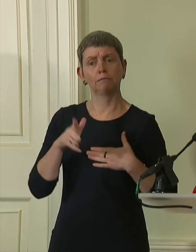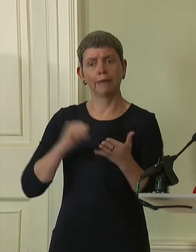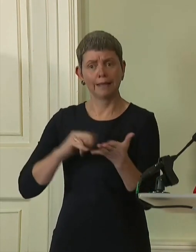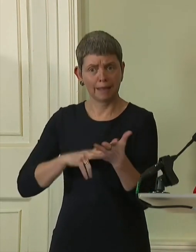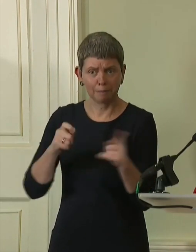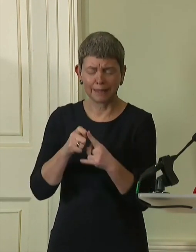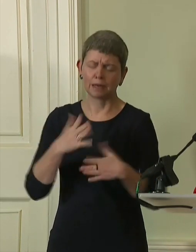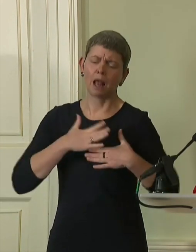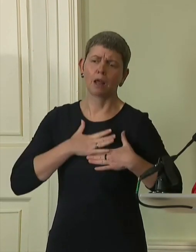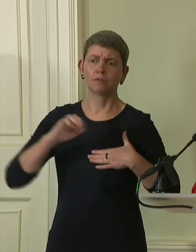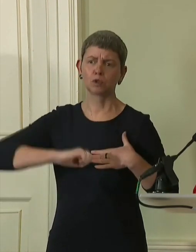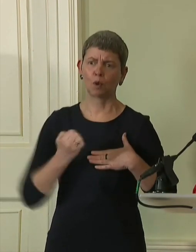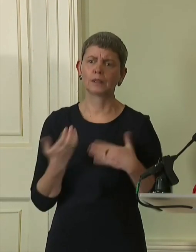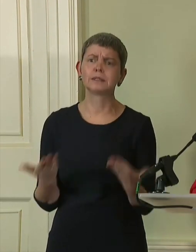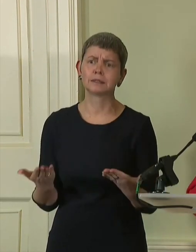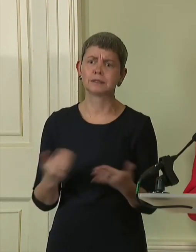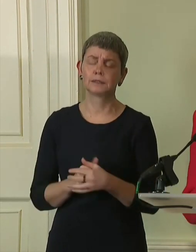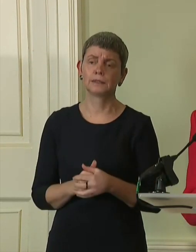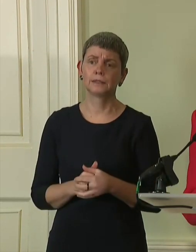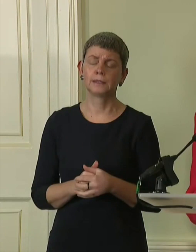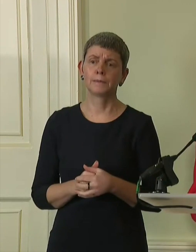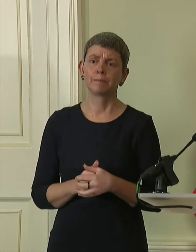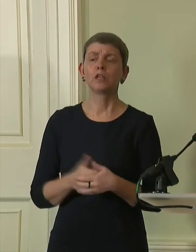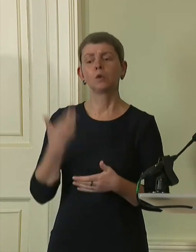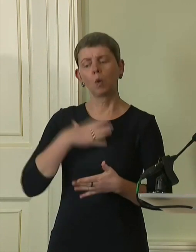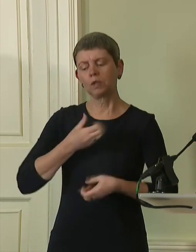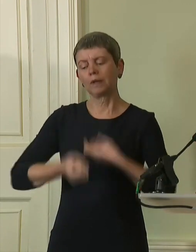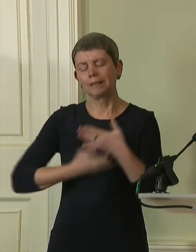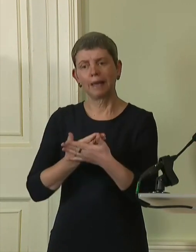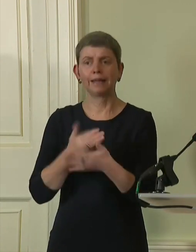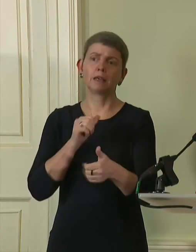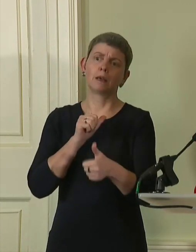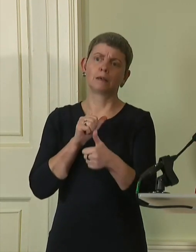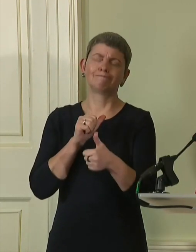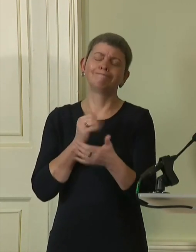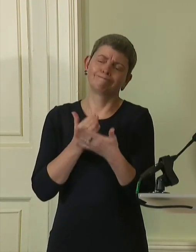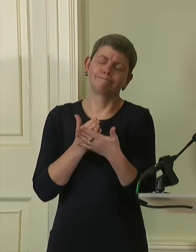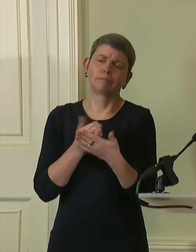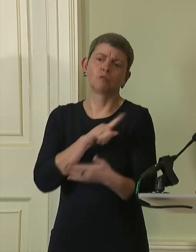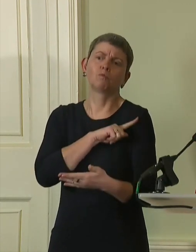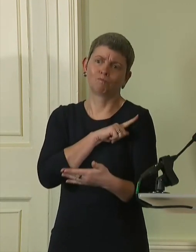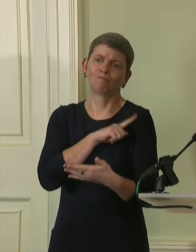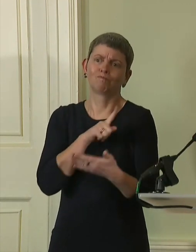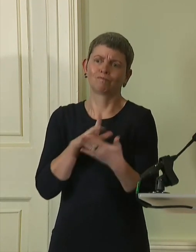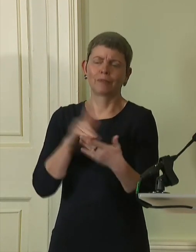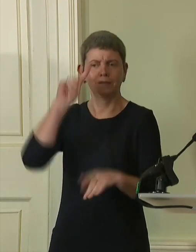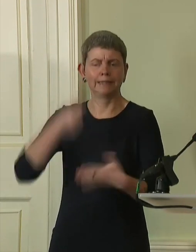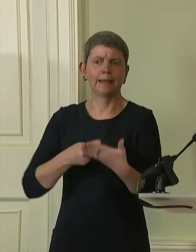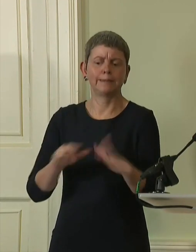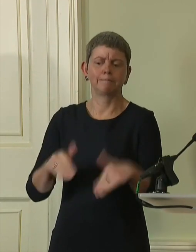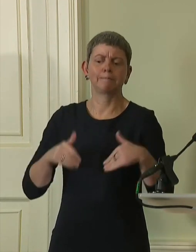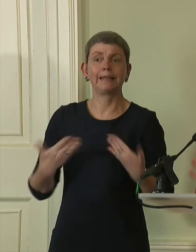all for the country. Let me set out as best as I can my reasons. First,